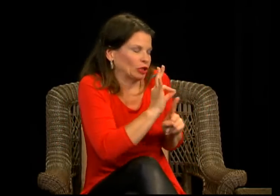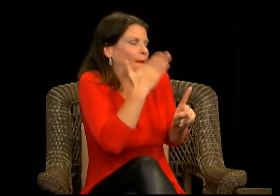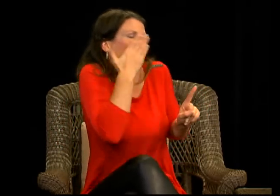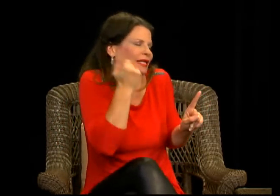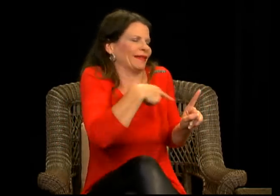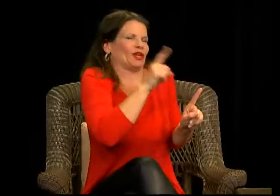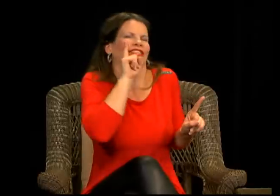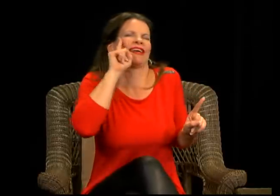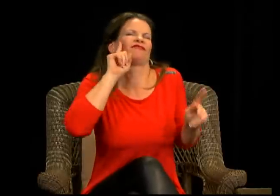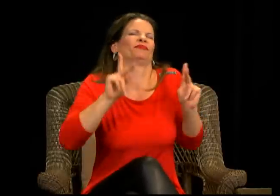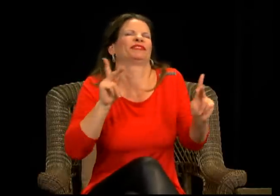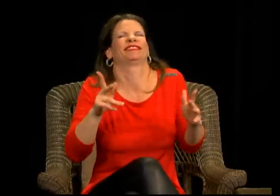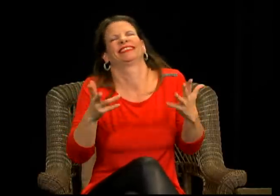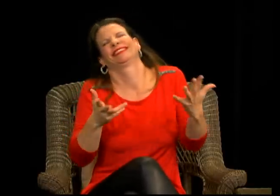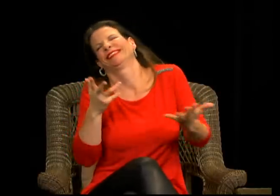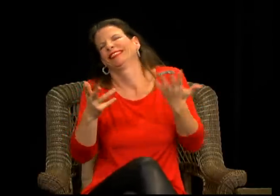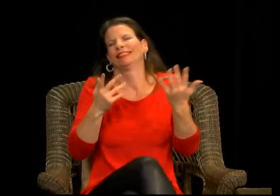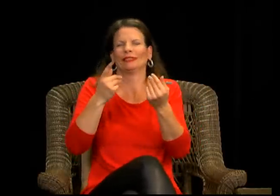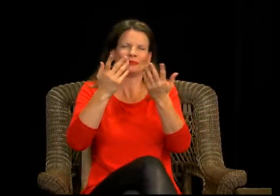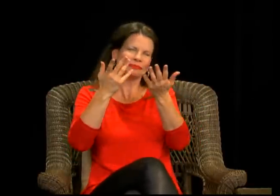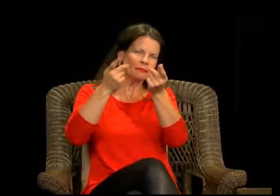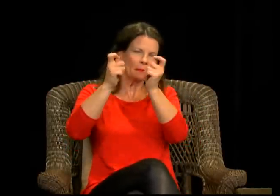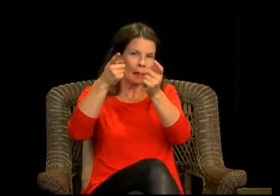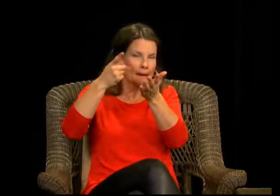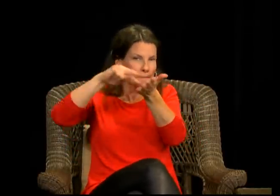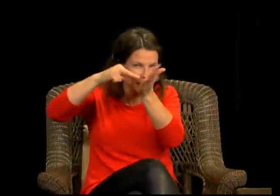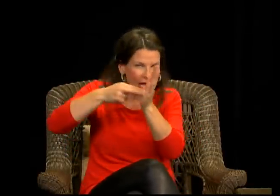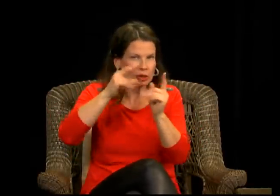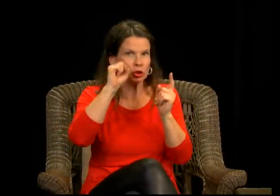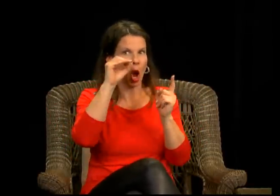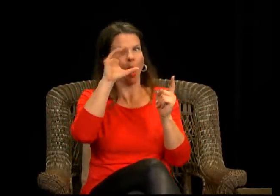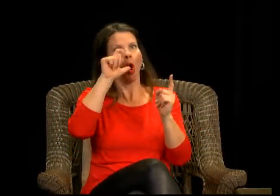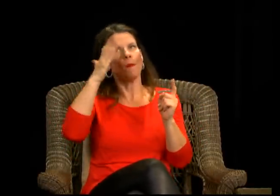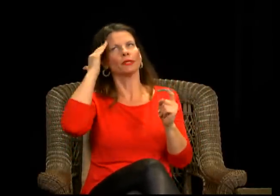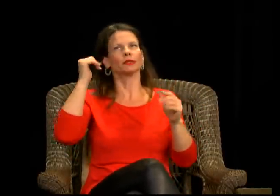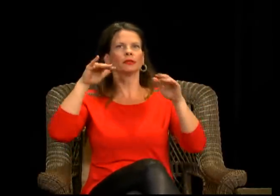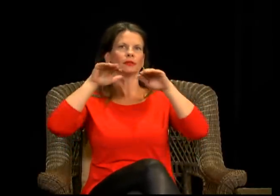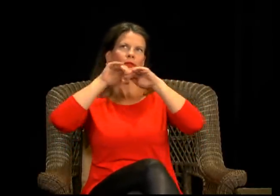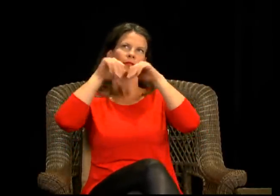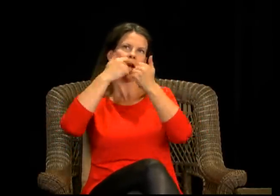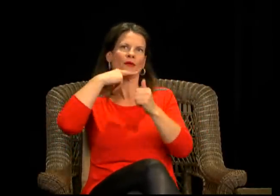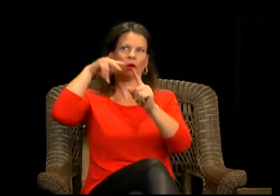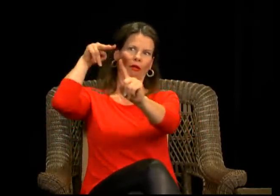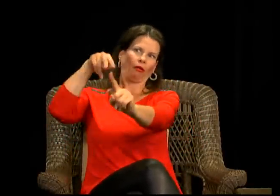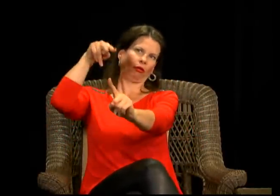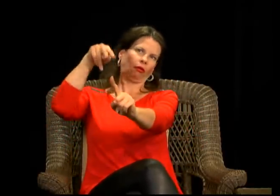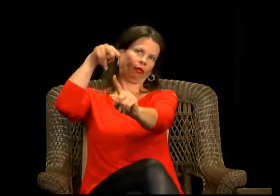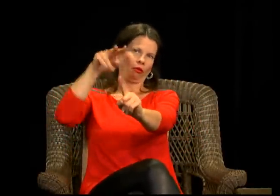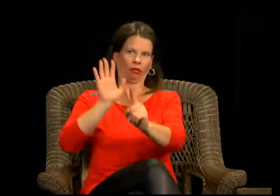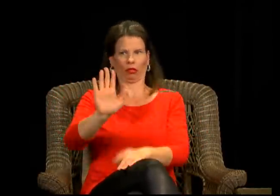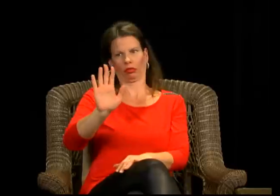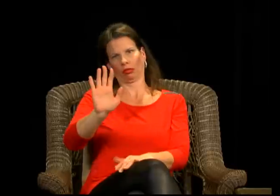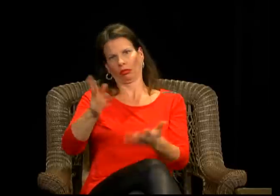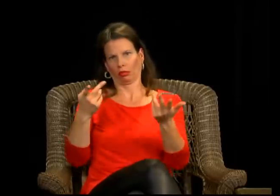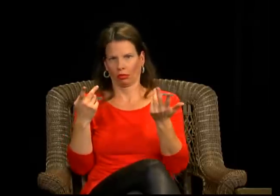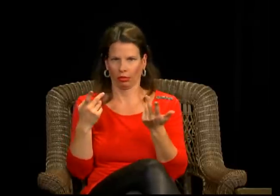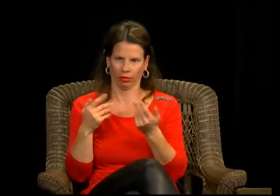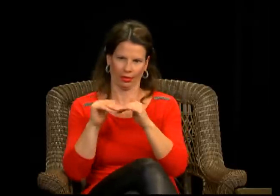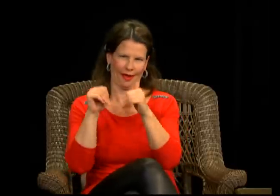So it's that the, the wording there, the language is a little bit problematic for me. So it